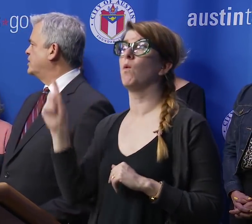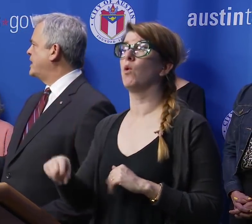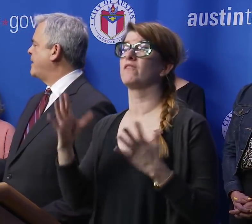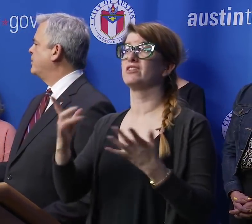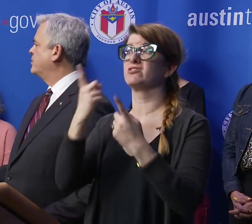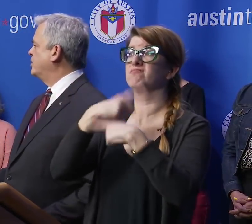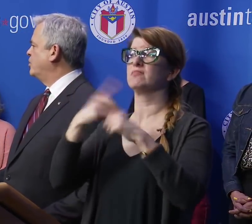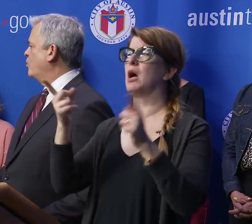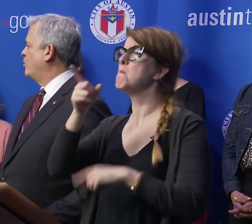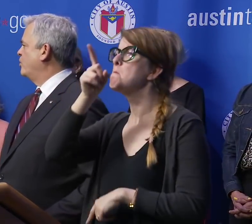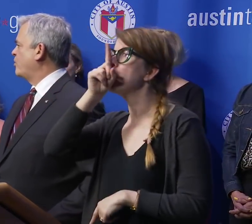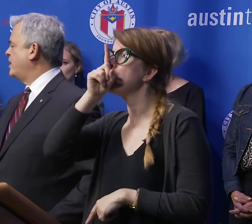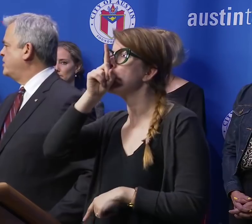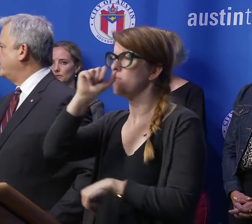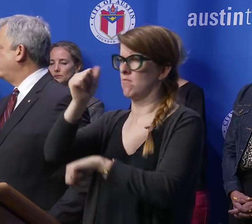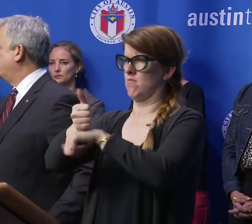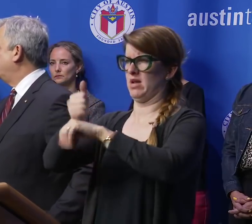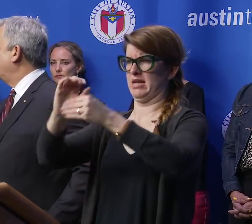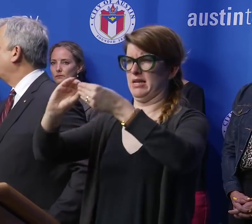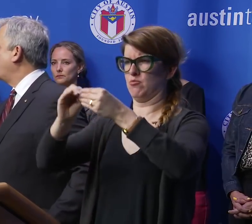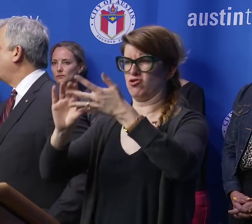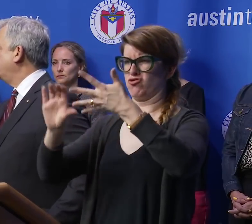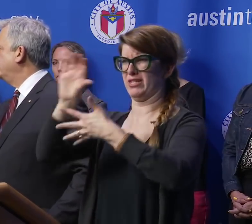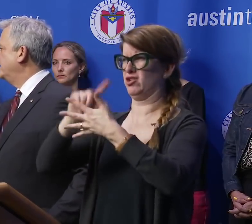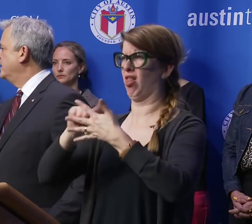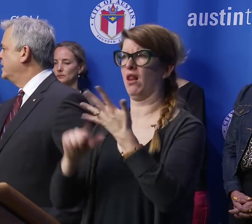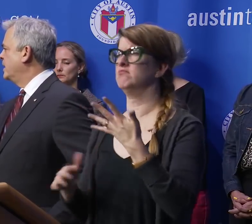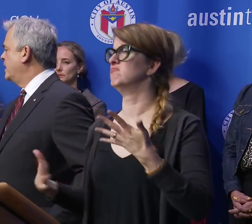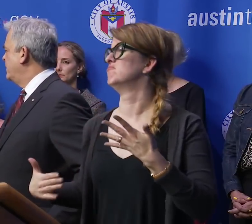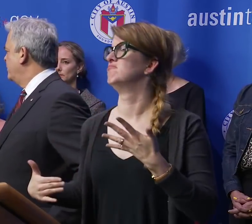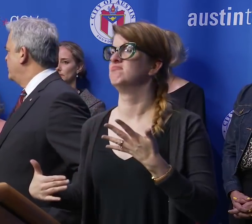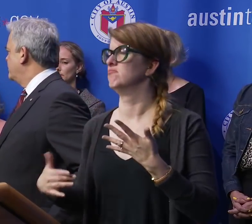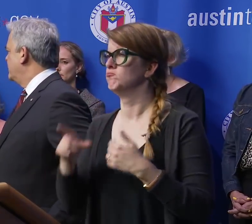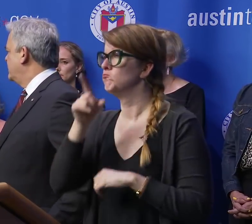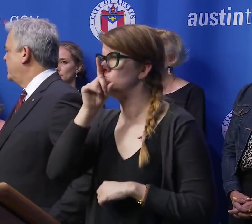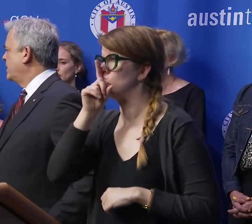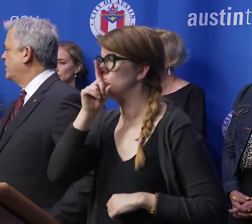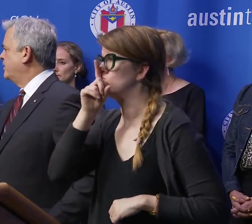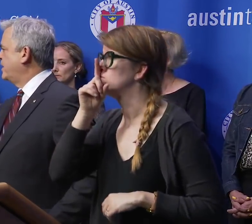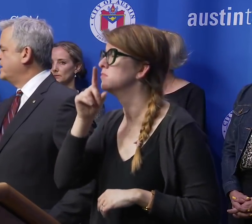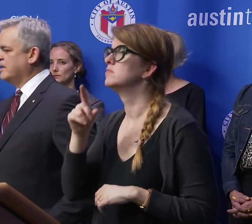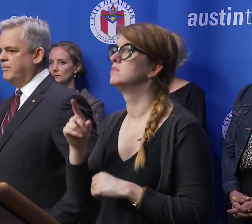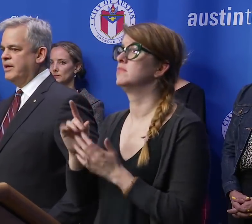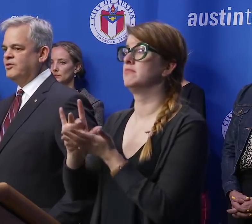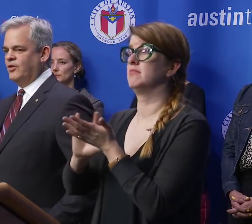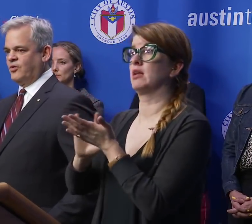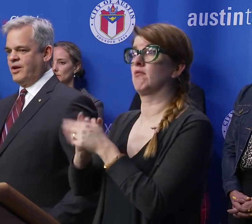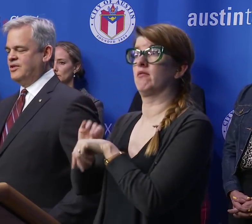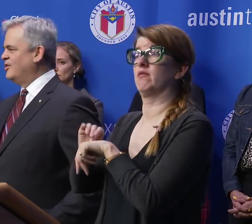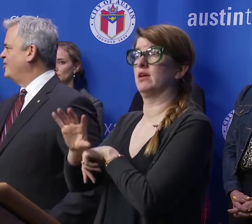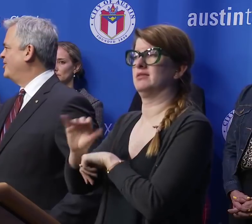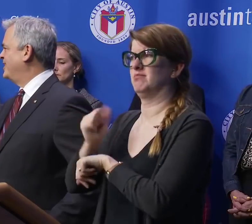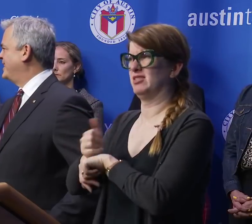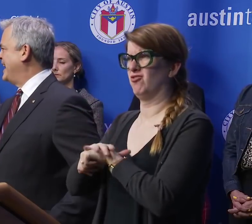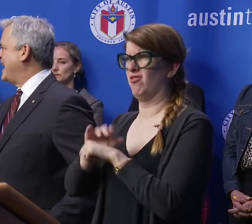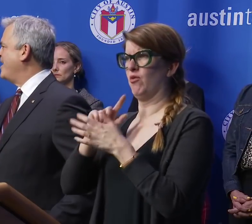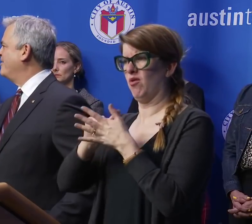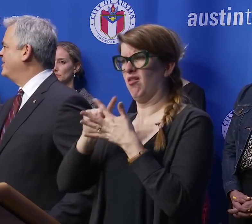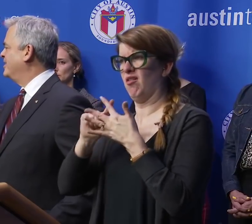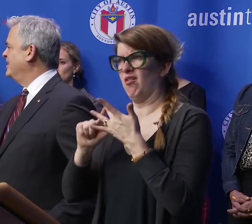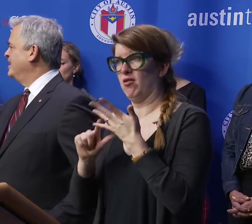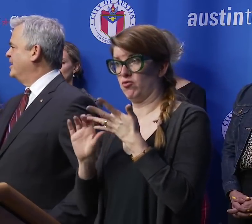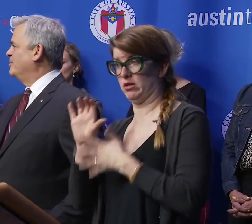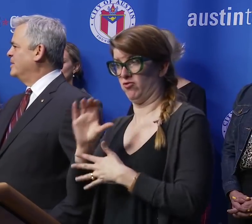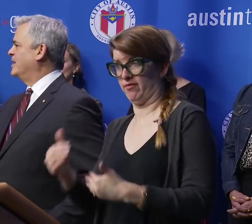doesn't establish in the order the criteria to be applied. It was the medical advice that, on the criteria that they